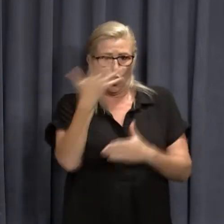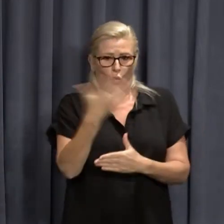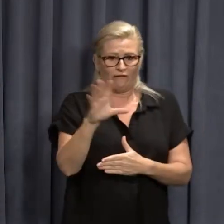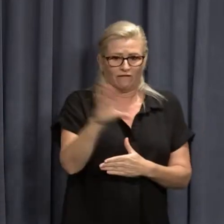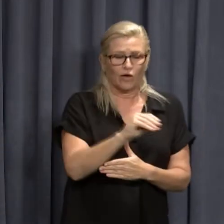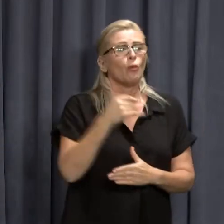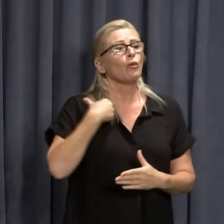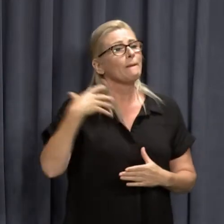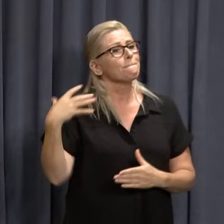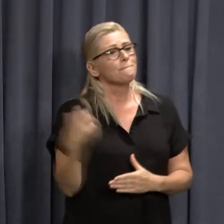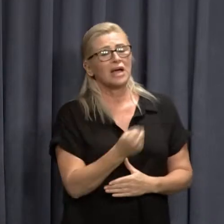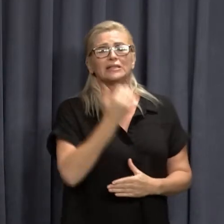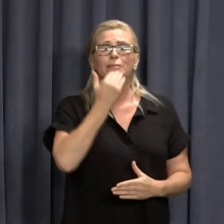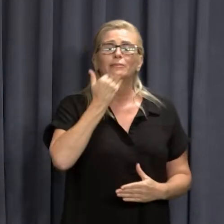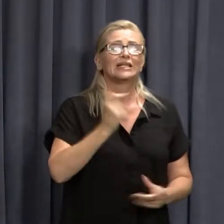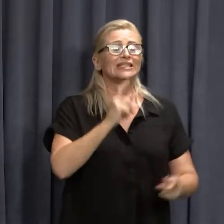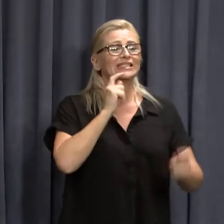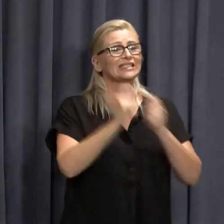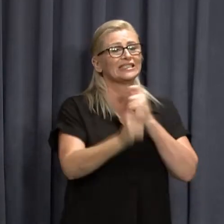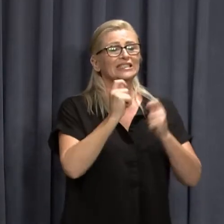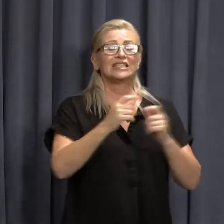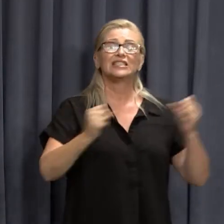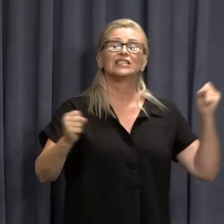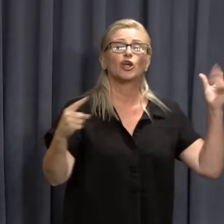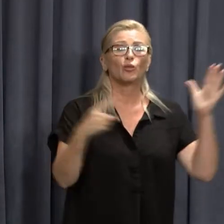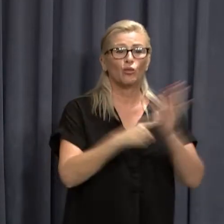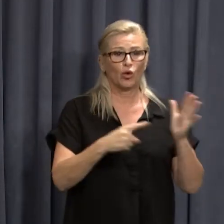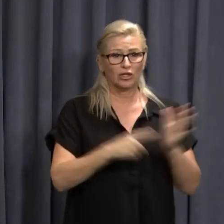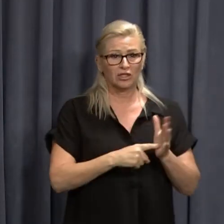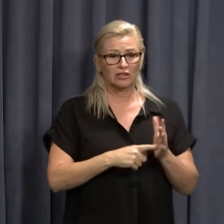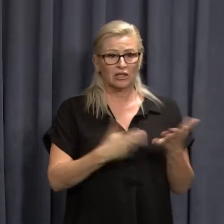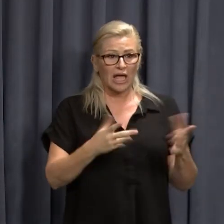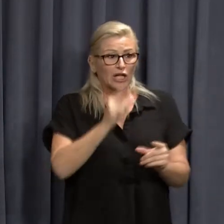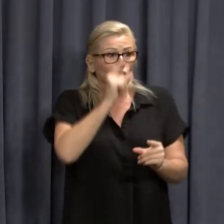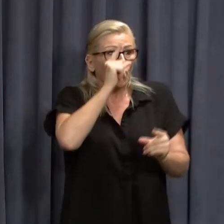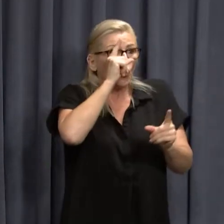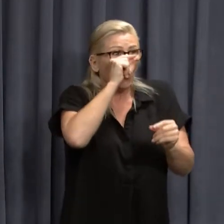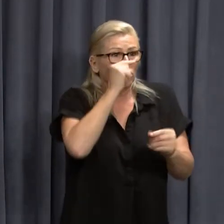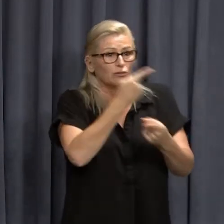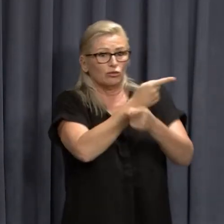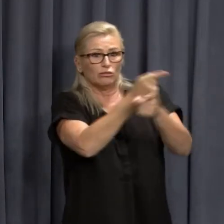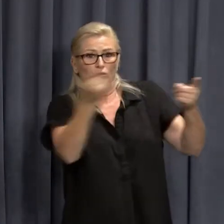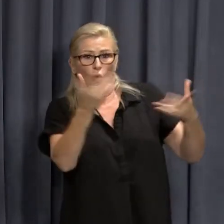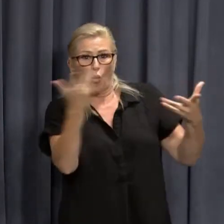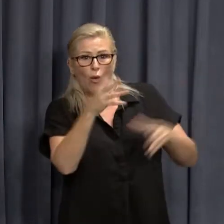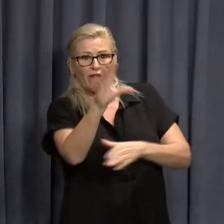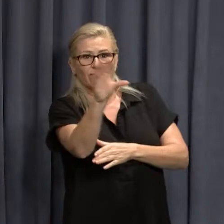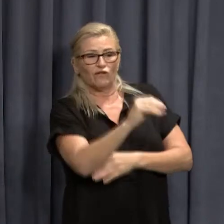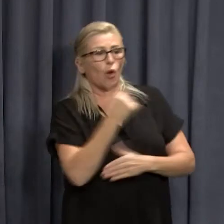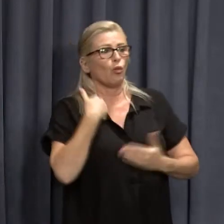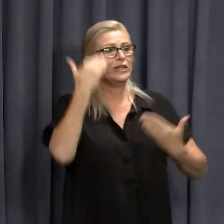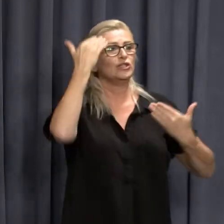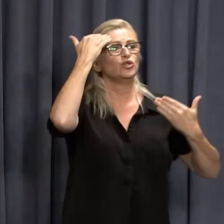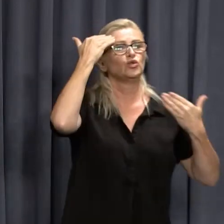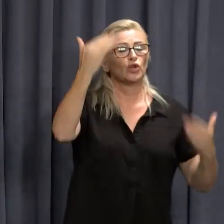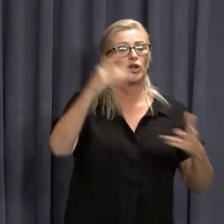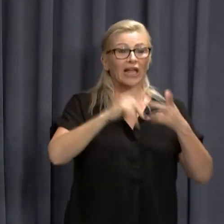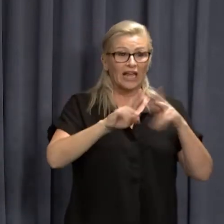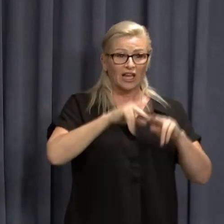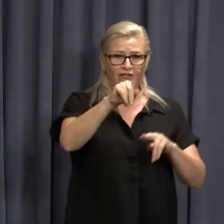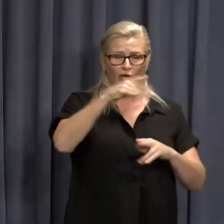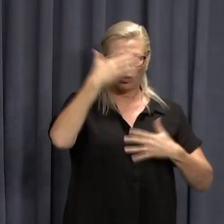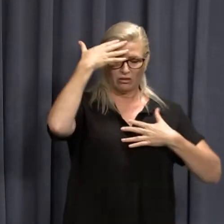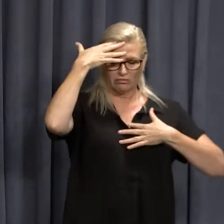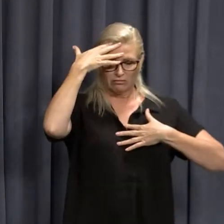I cannot stress this enough. There is potentially a missing link out there. Please come forward and get tested if you feel